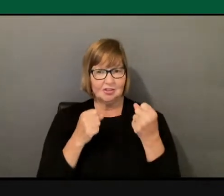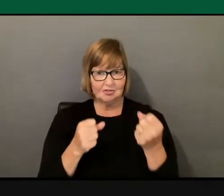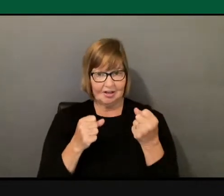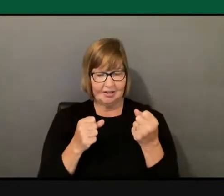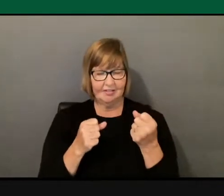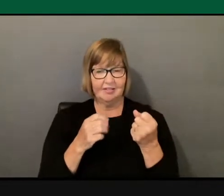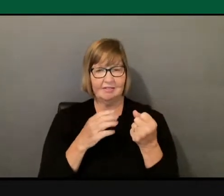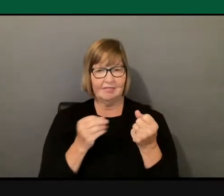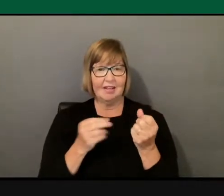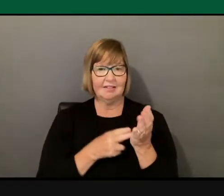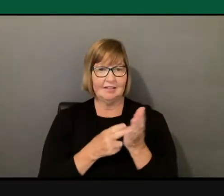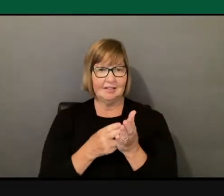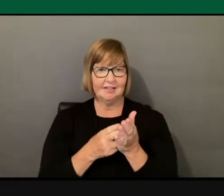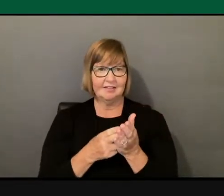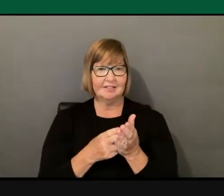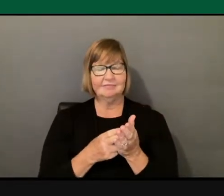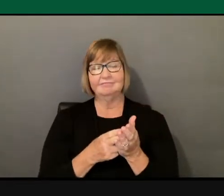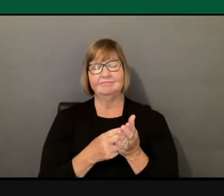Thank you, everybody.